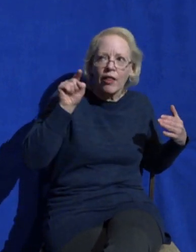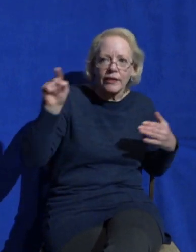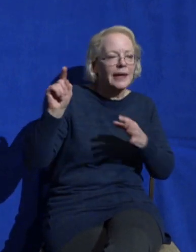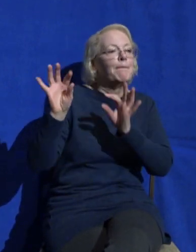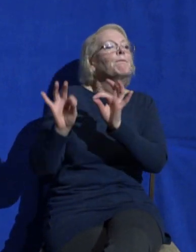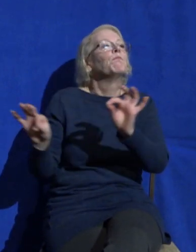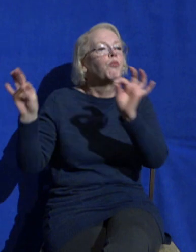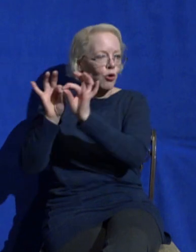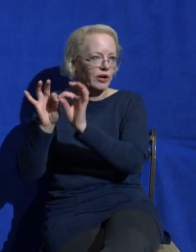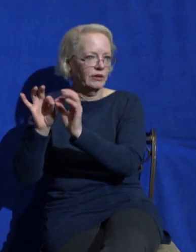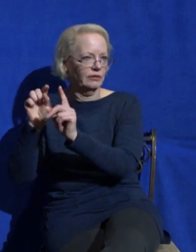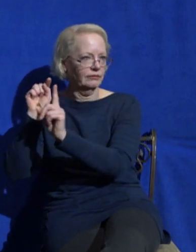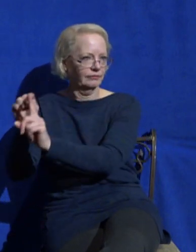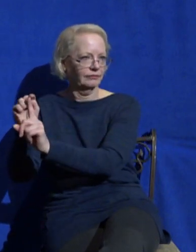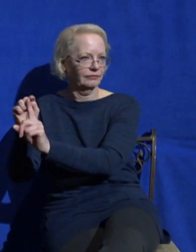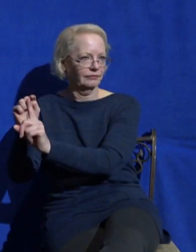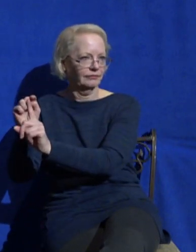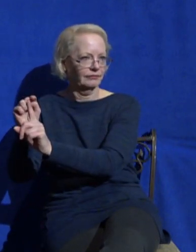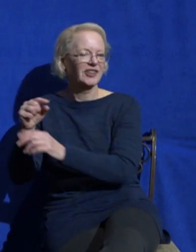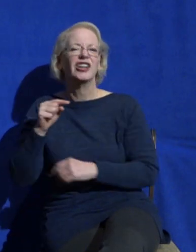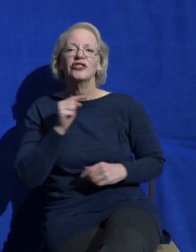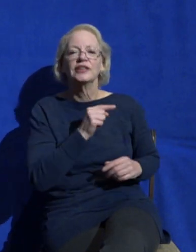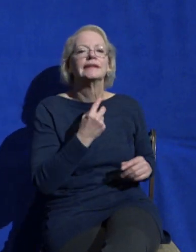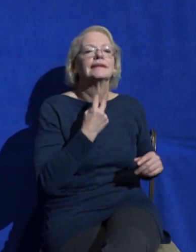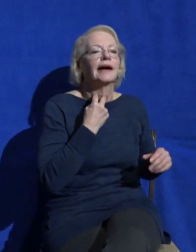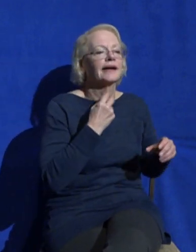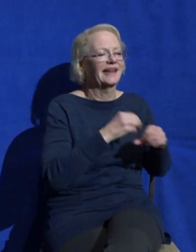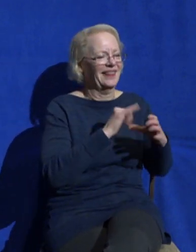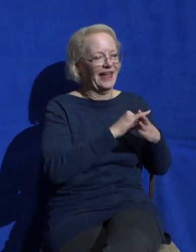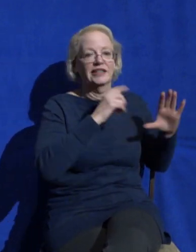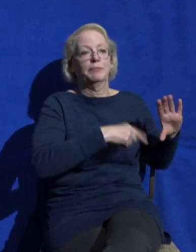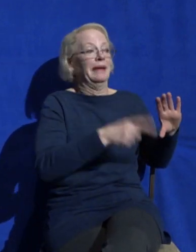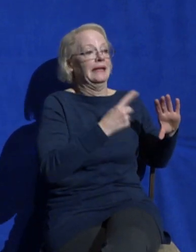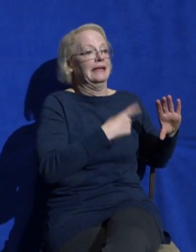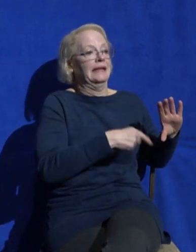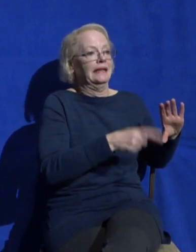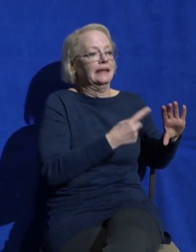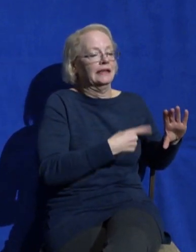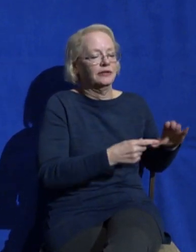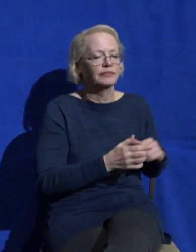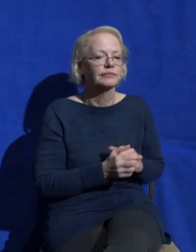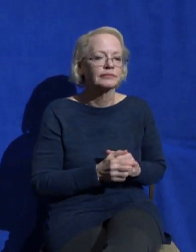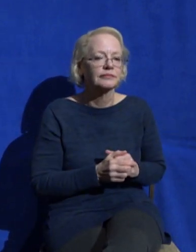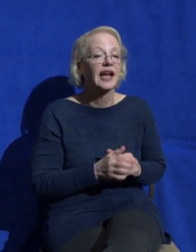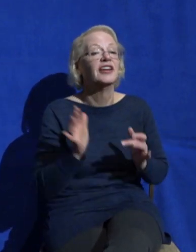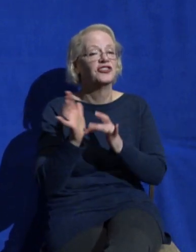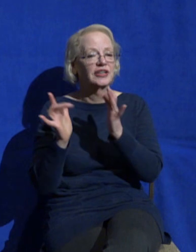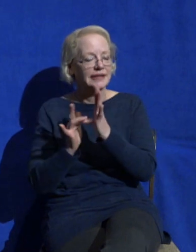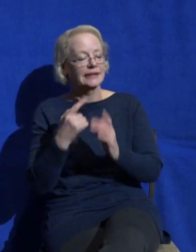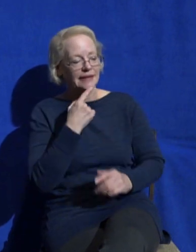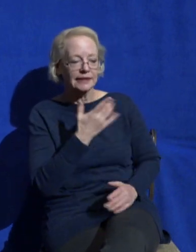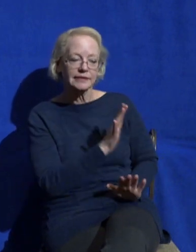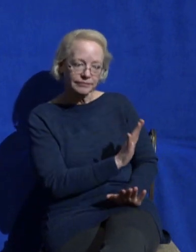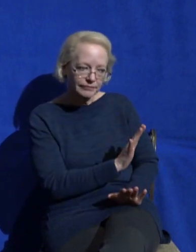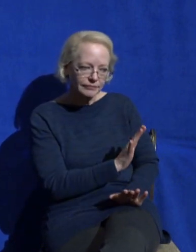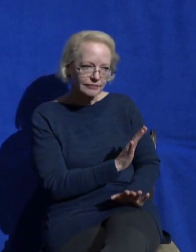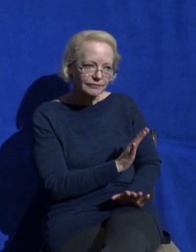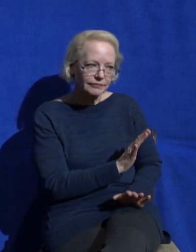and Jesus says to her something that has the potential to completely change your life but you have to trust Jesus enough